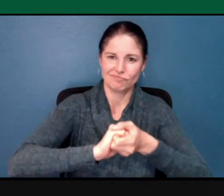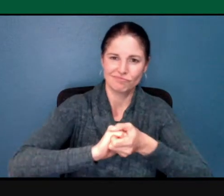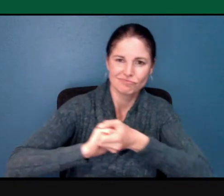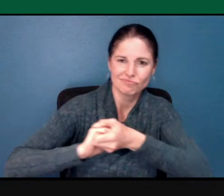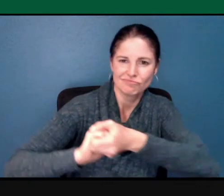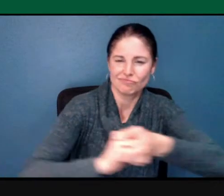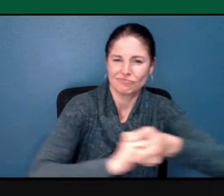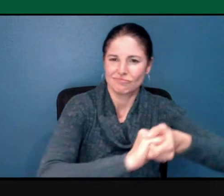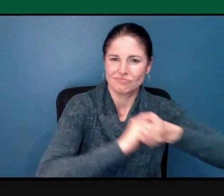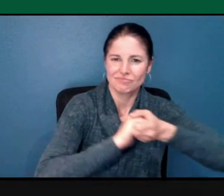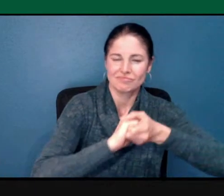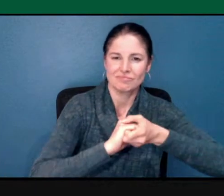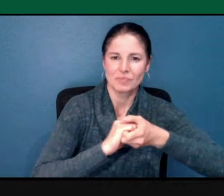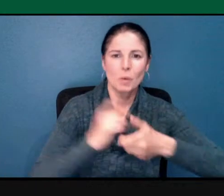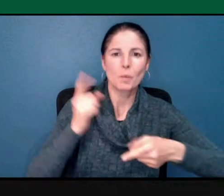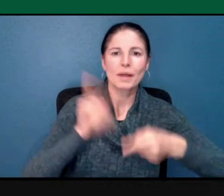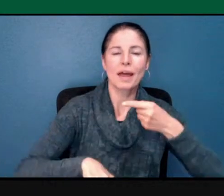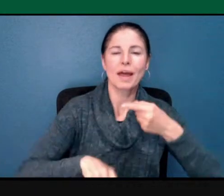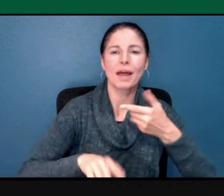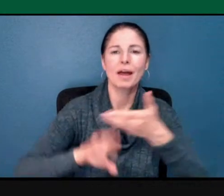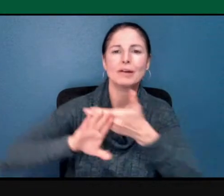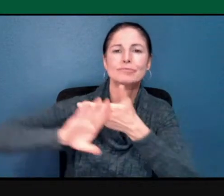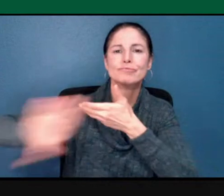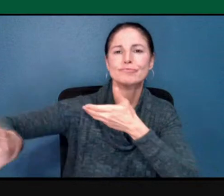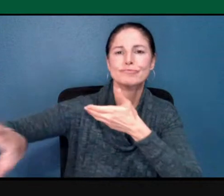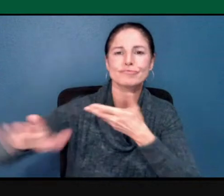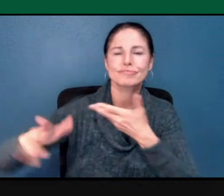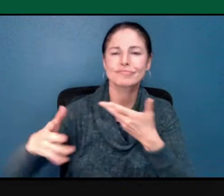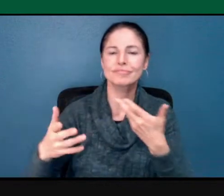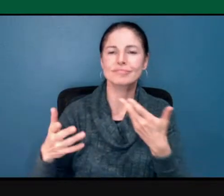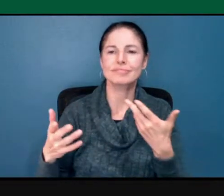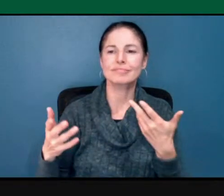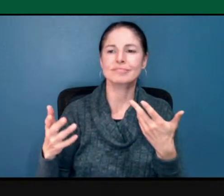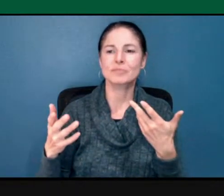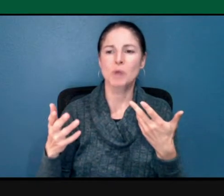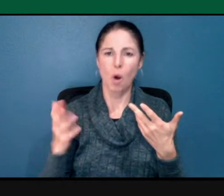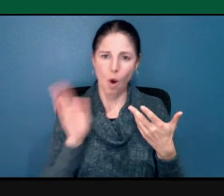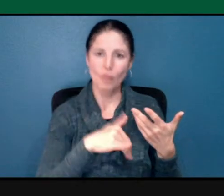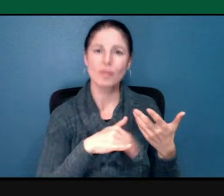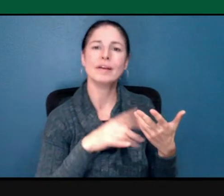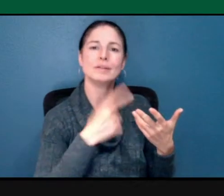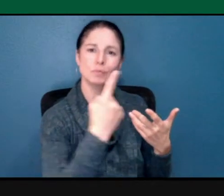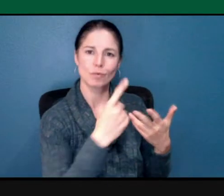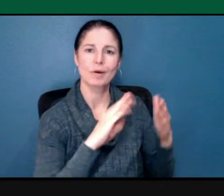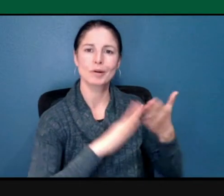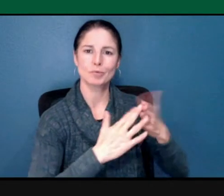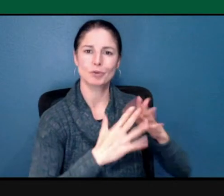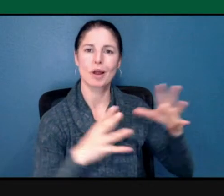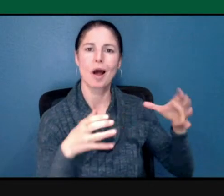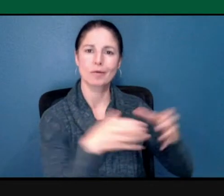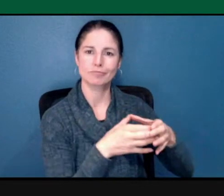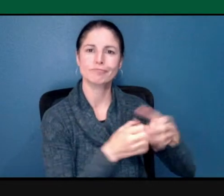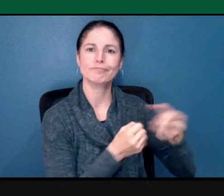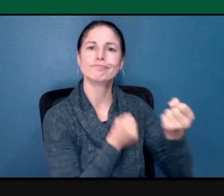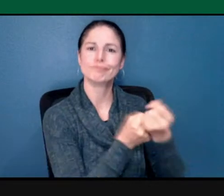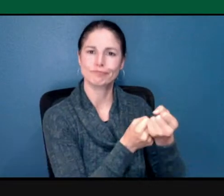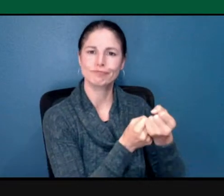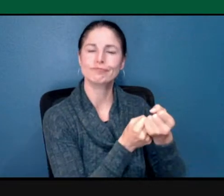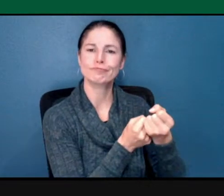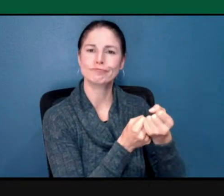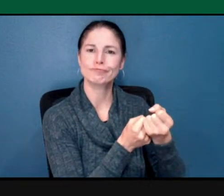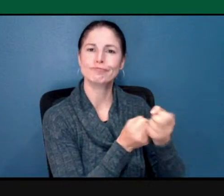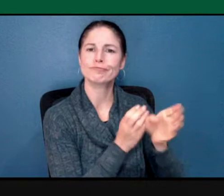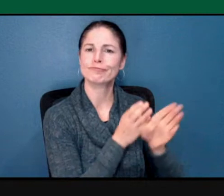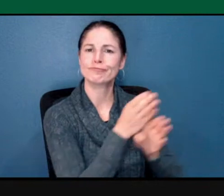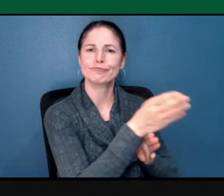and decide that we're going to stand with one diverse community because we may